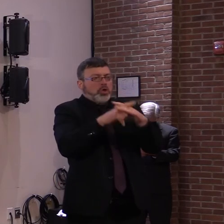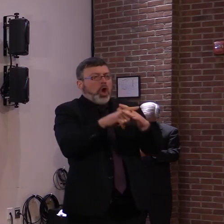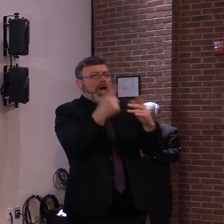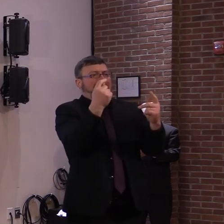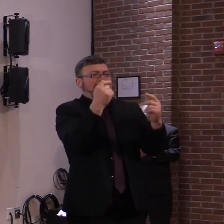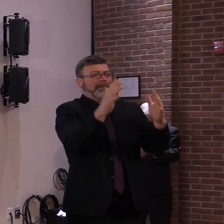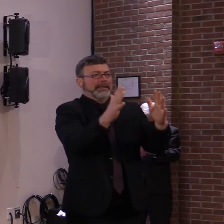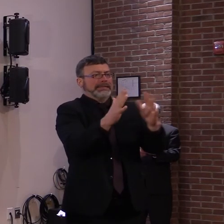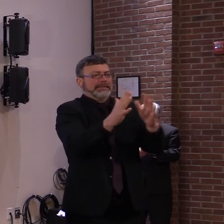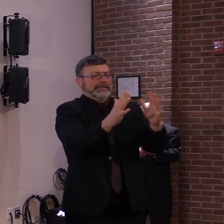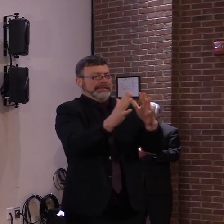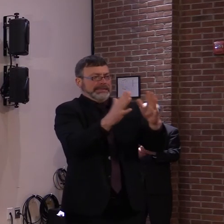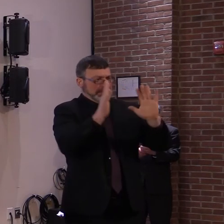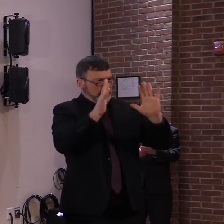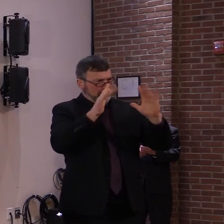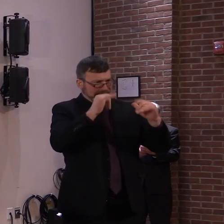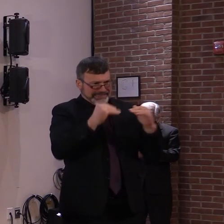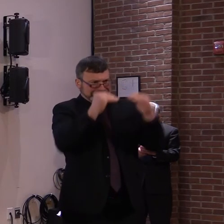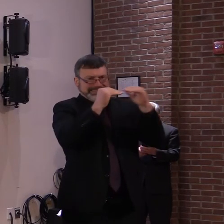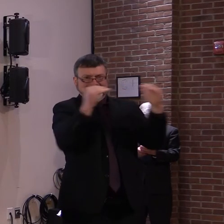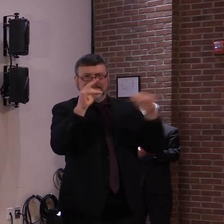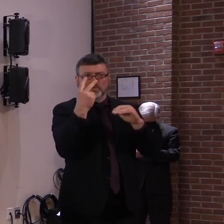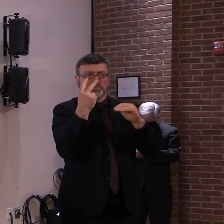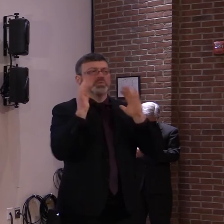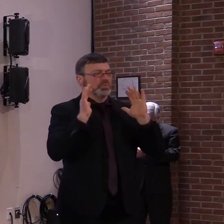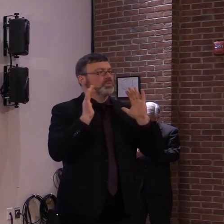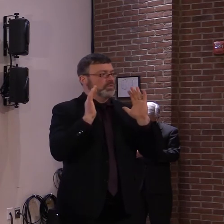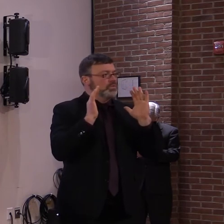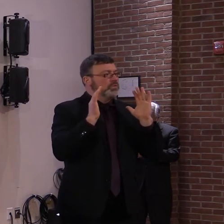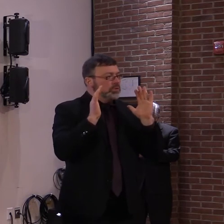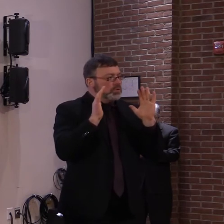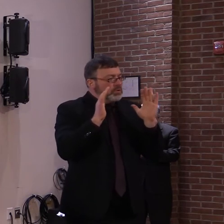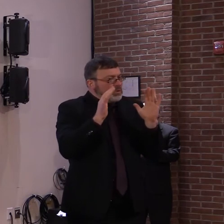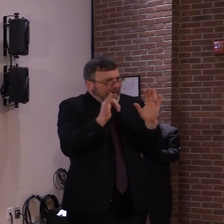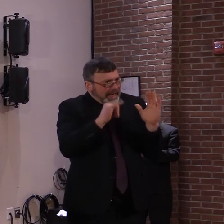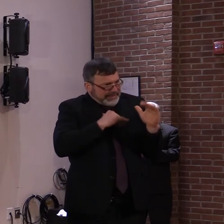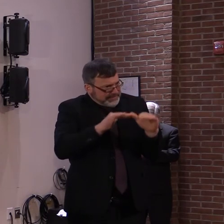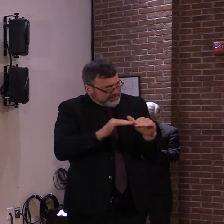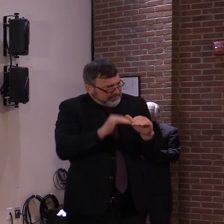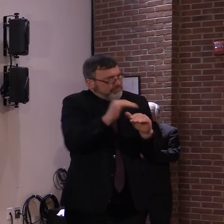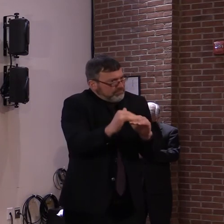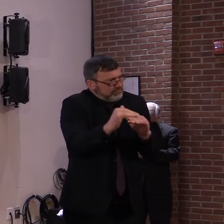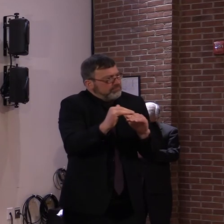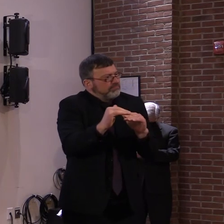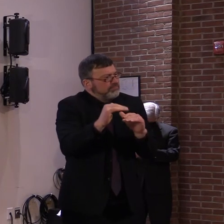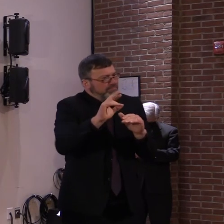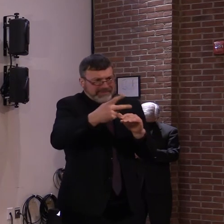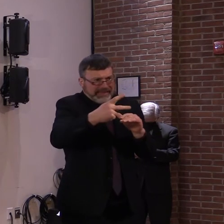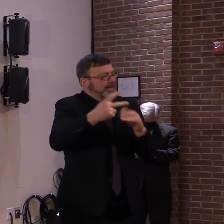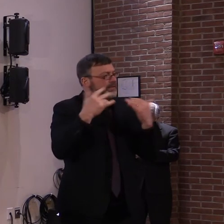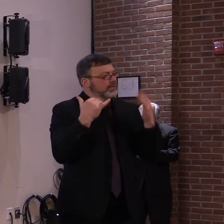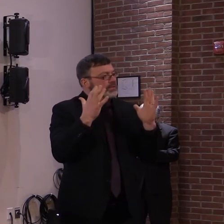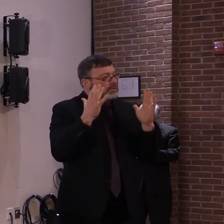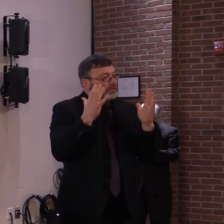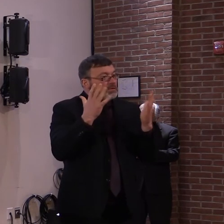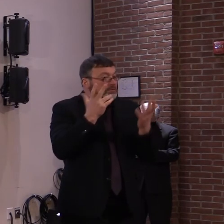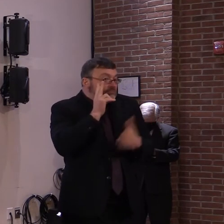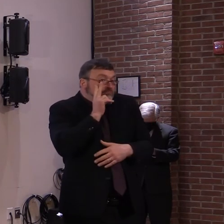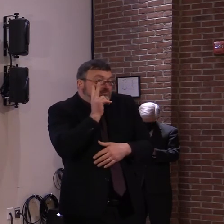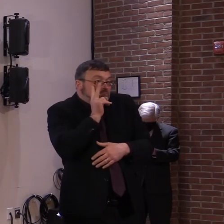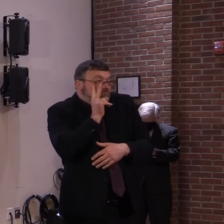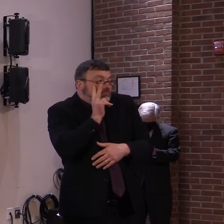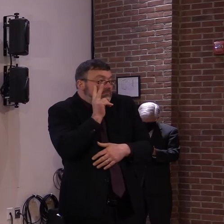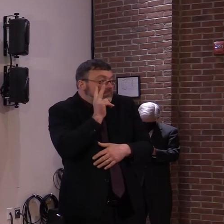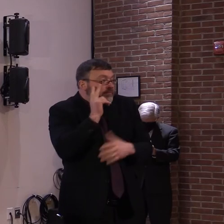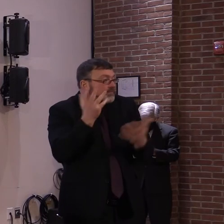a good, good move for us to see how things are going to go. And again, we're just asking, you know, there's, there's ice arenas and other